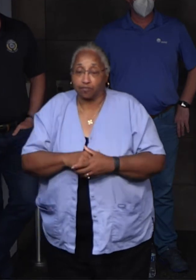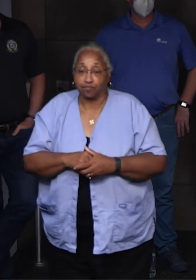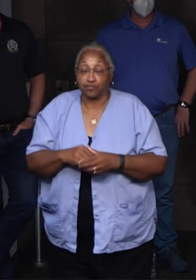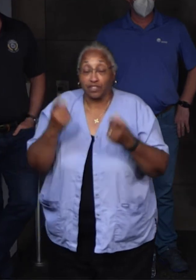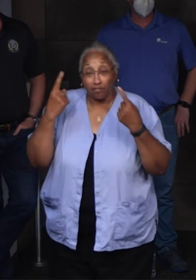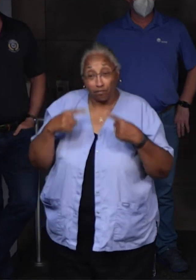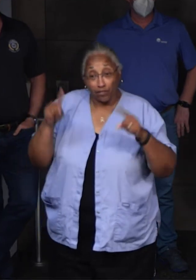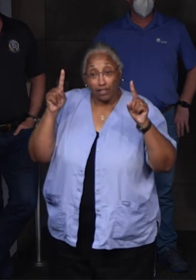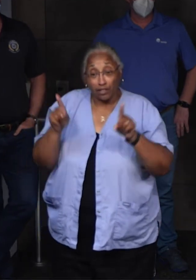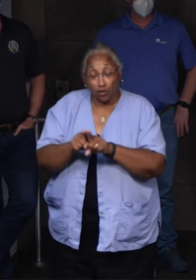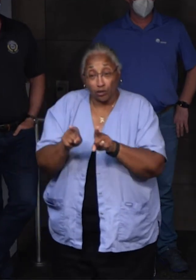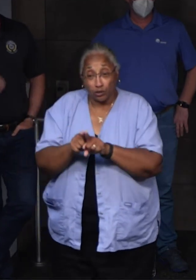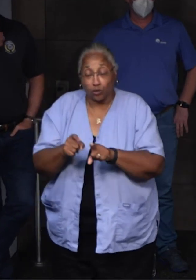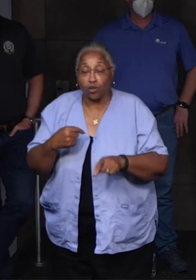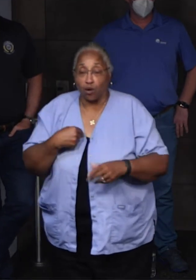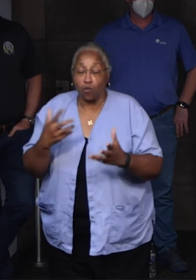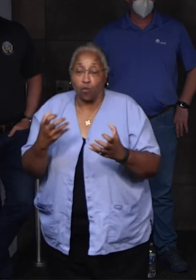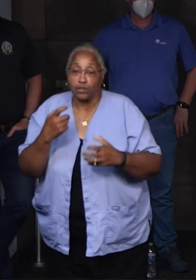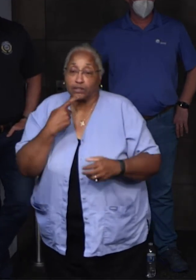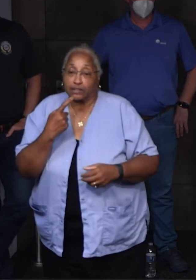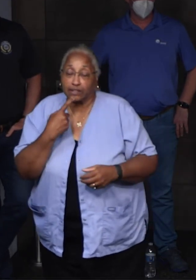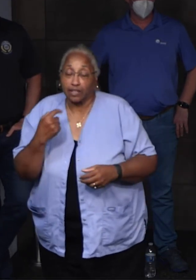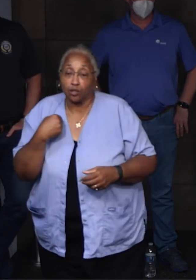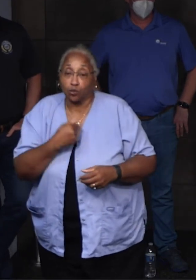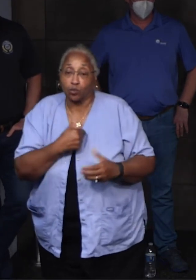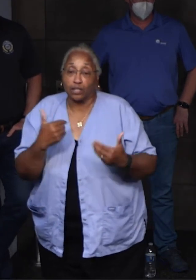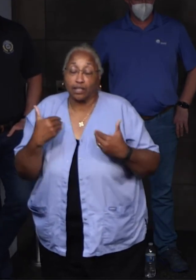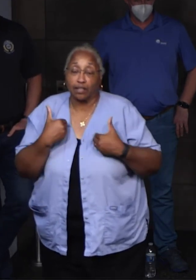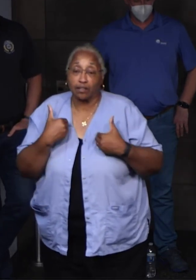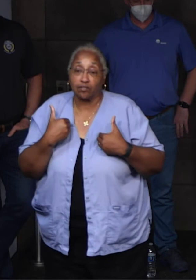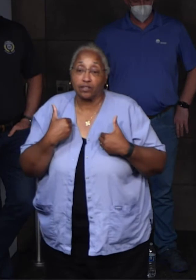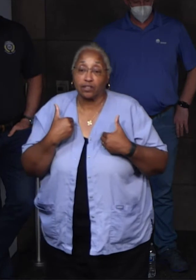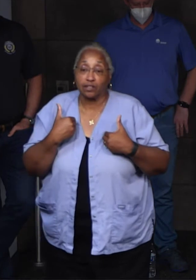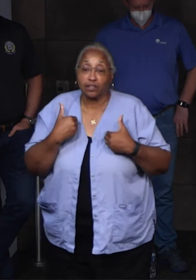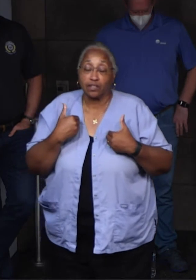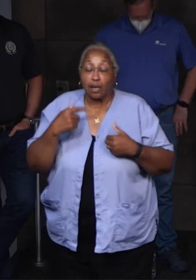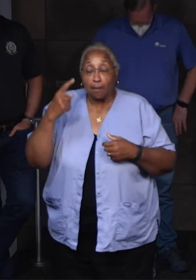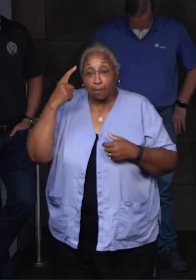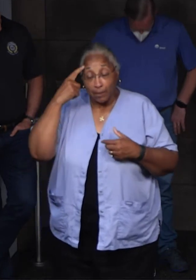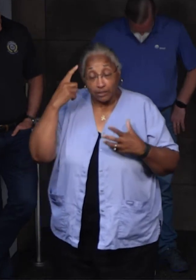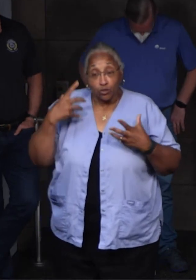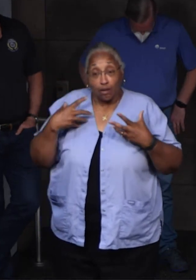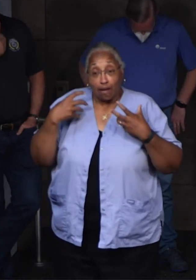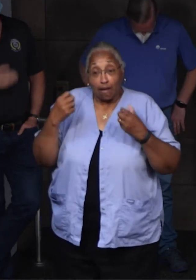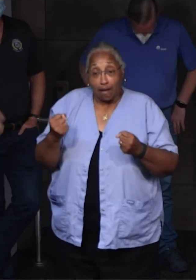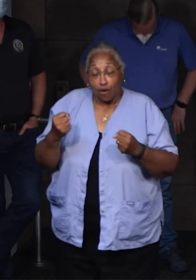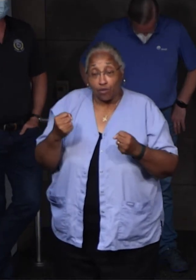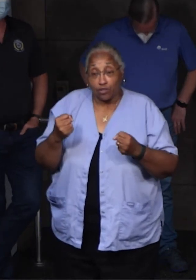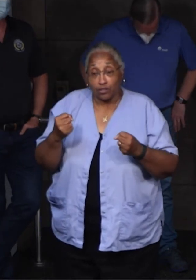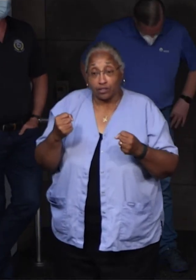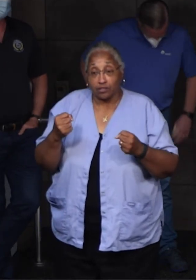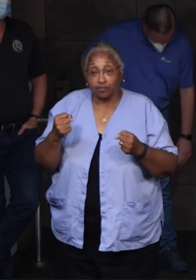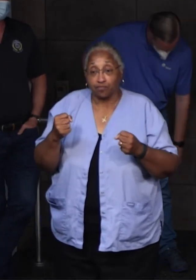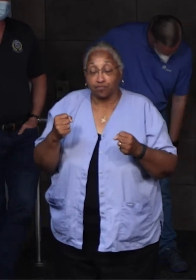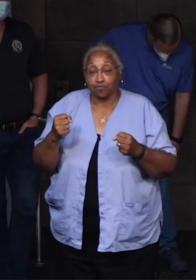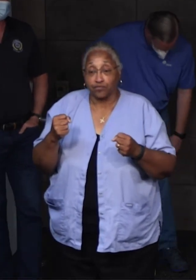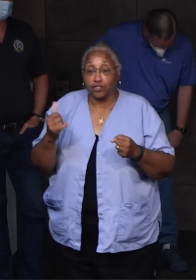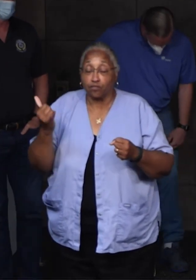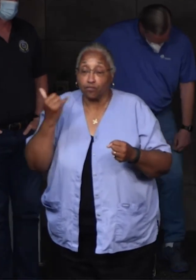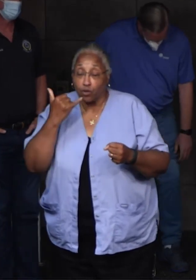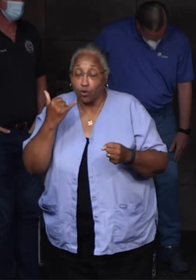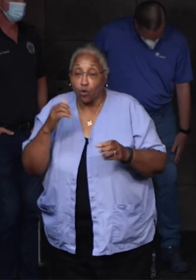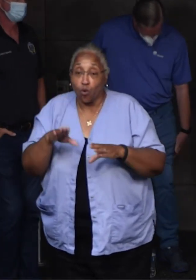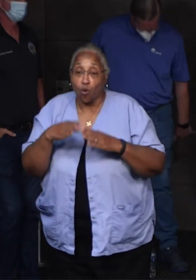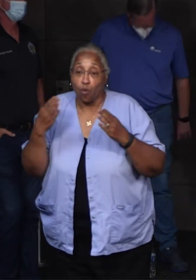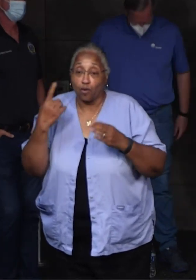will just mention we do have a mental health hotline opened here in the state. It's for LA